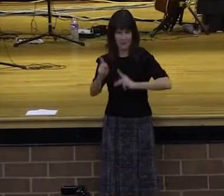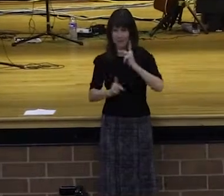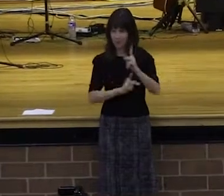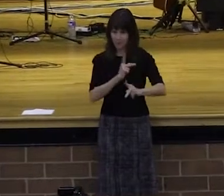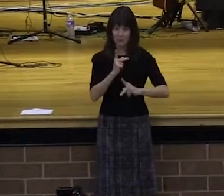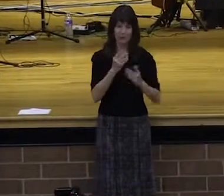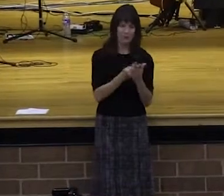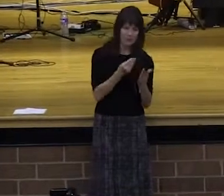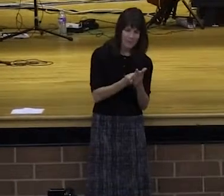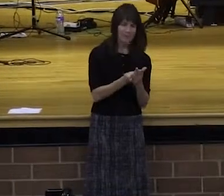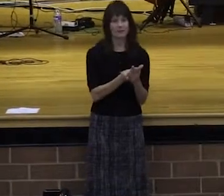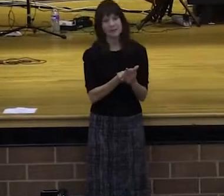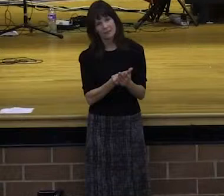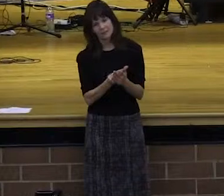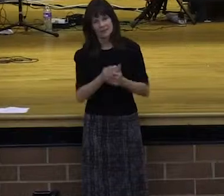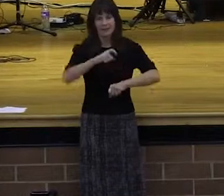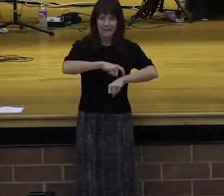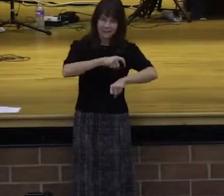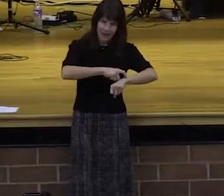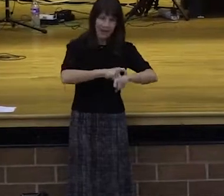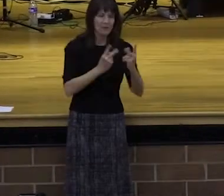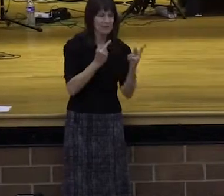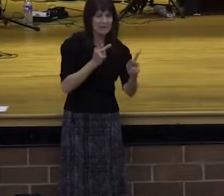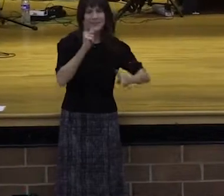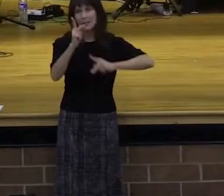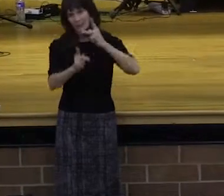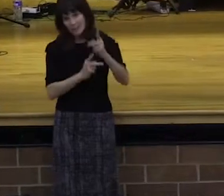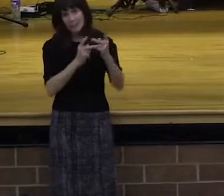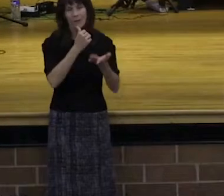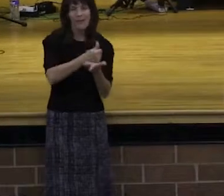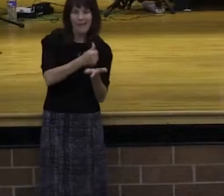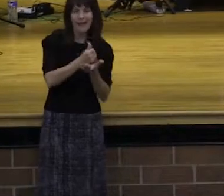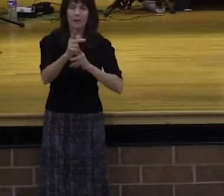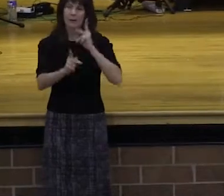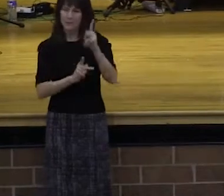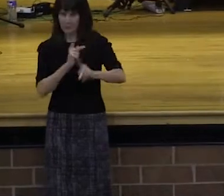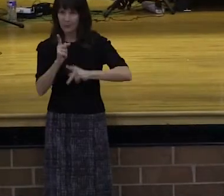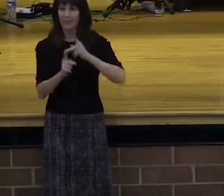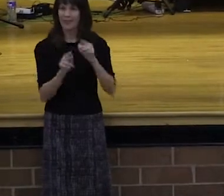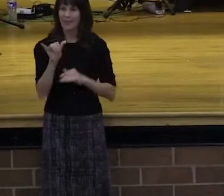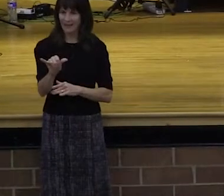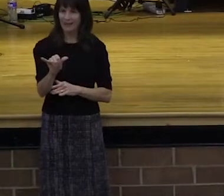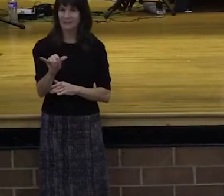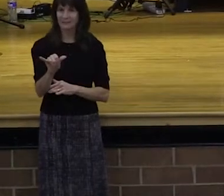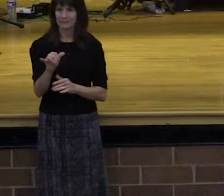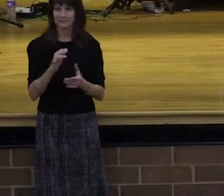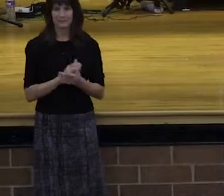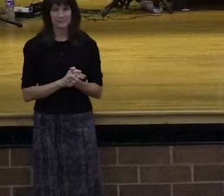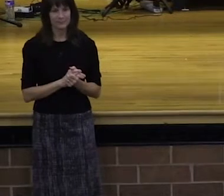seeds to sow. Treat both your financial resources and God's nature the same